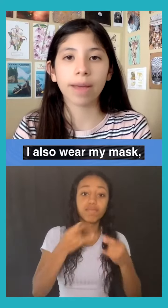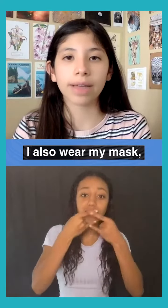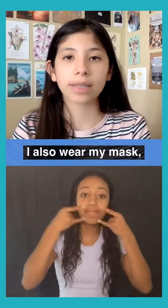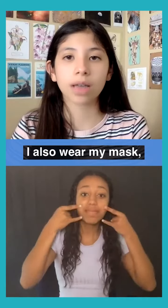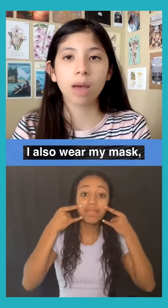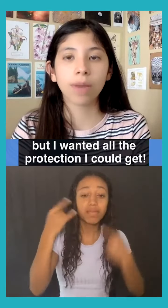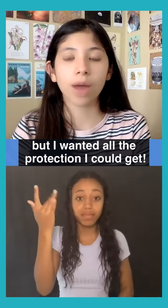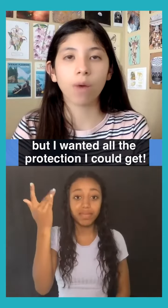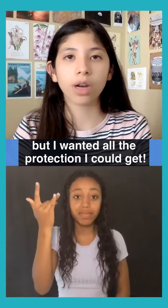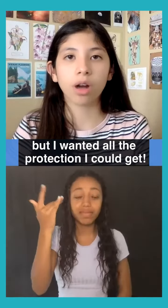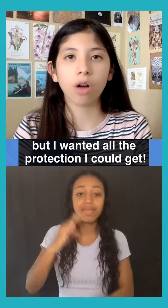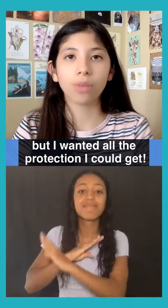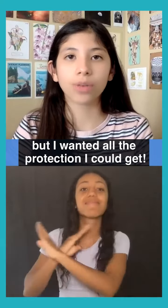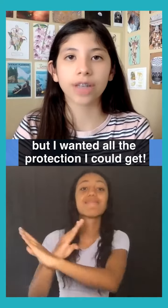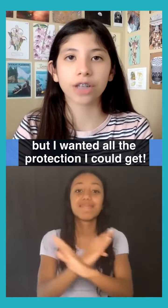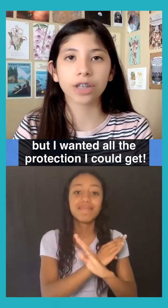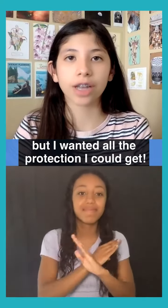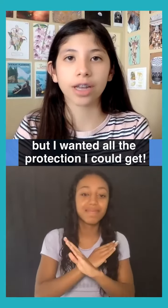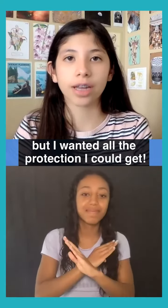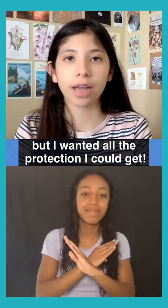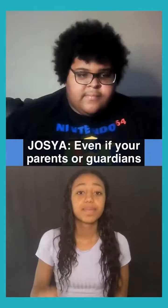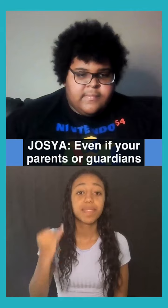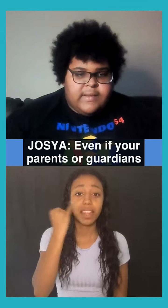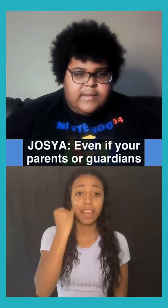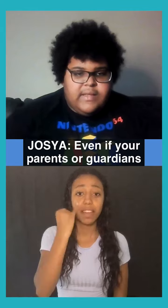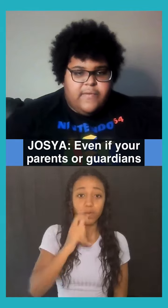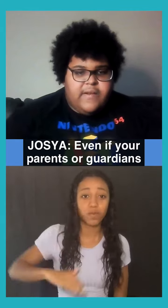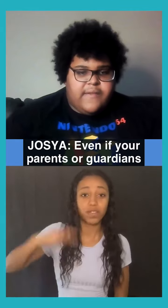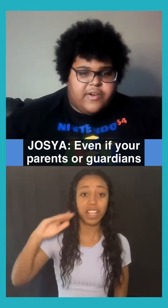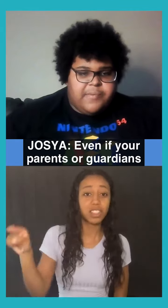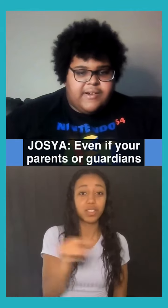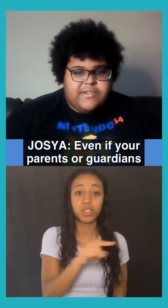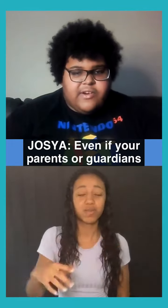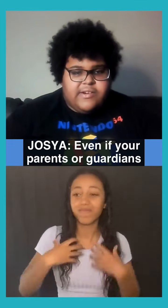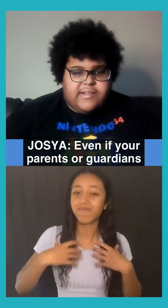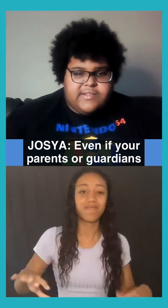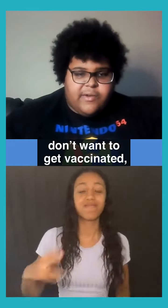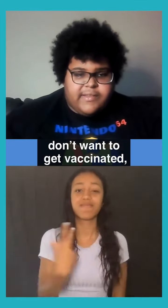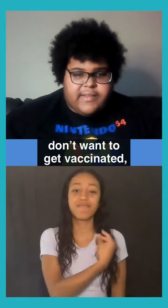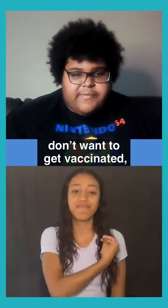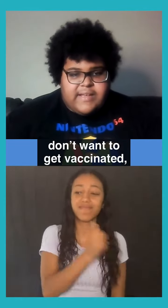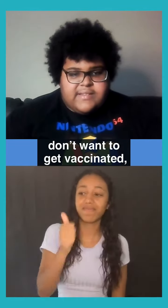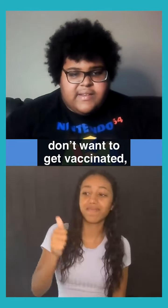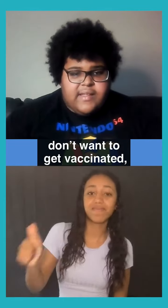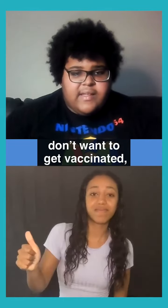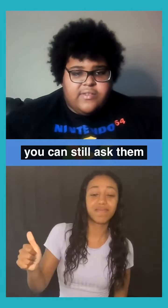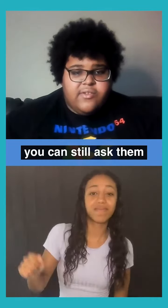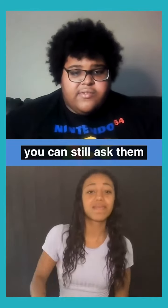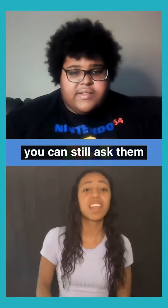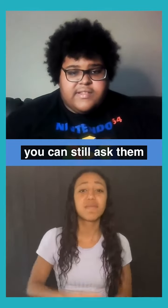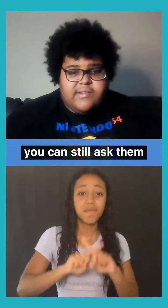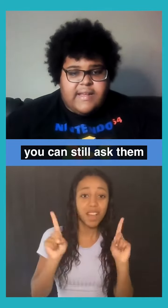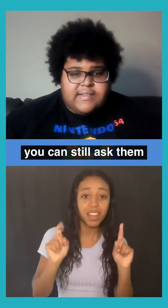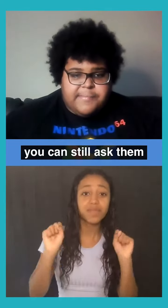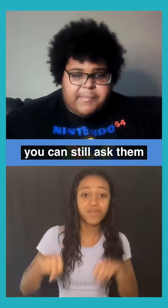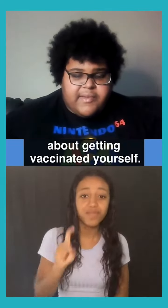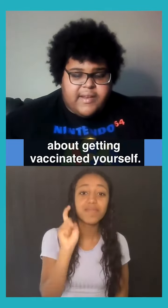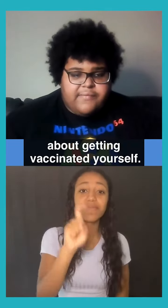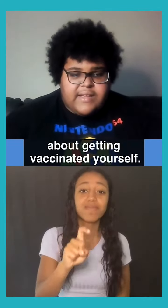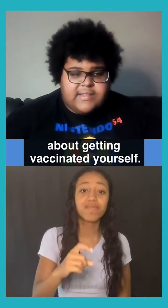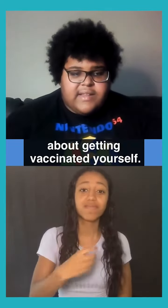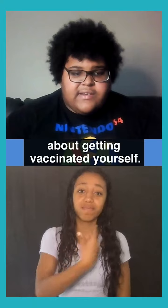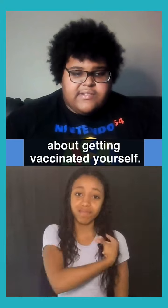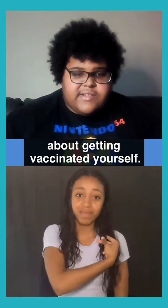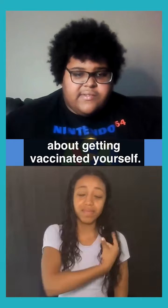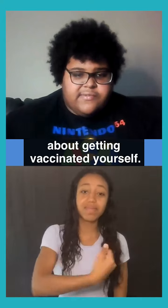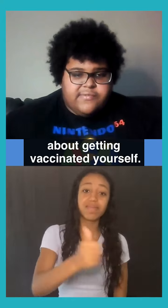wear my mask, but I wanted all the protection I could get. Josiah. Even if your parents or guardians don't want to get vaccinated, you can still ask them about